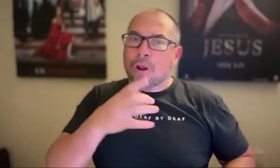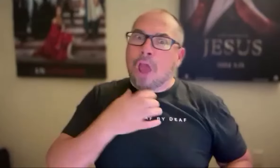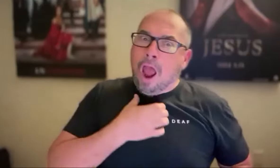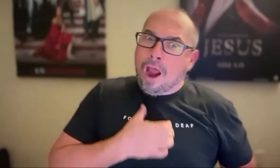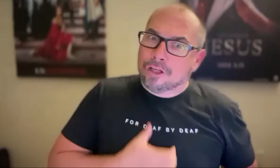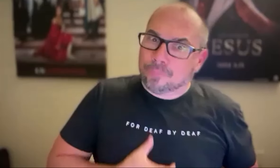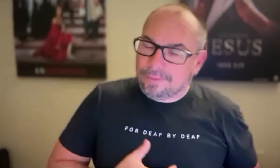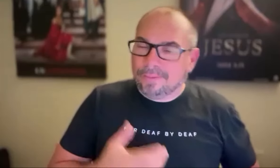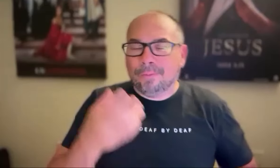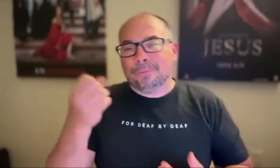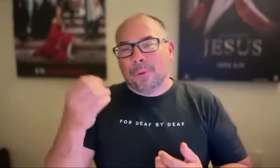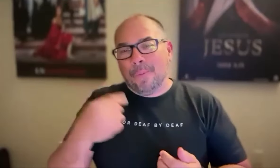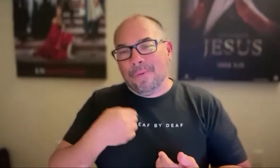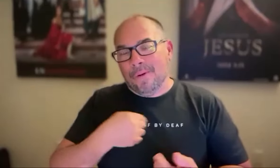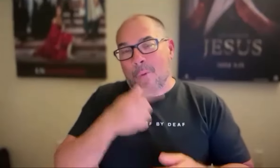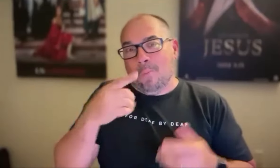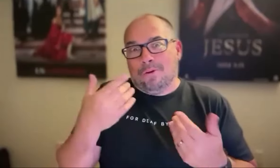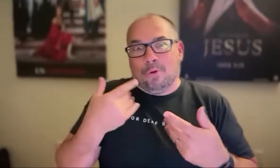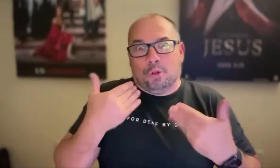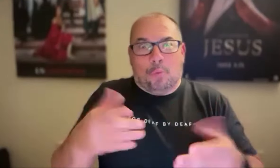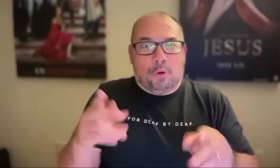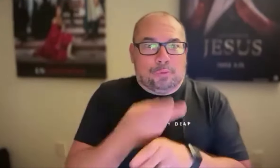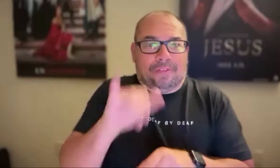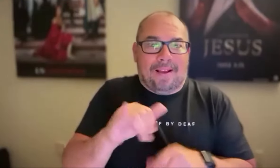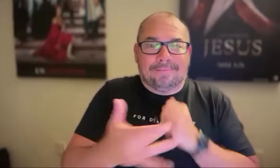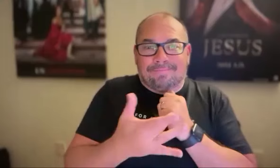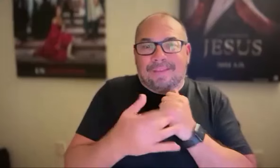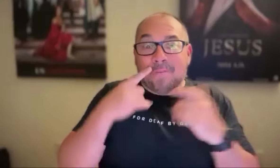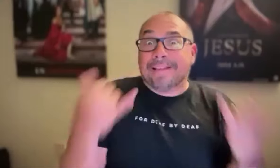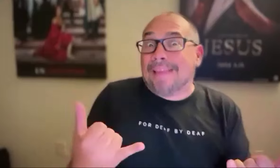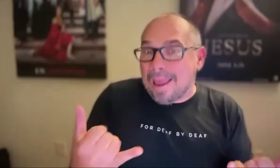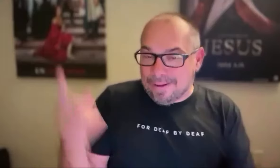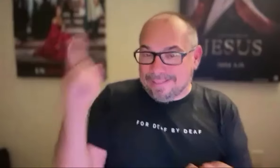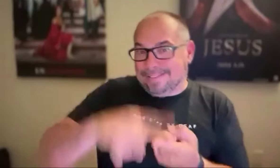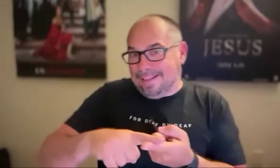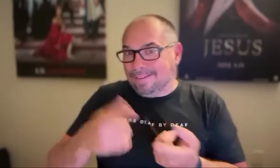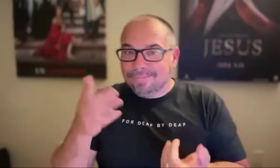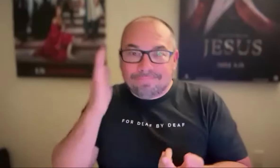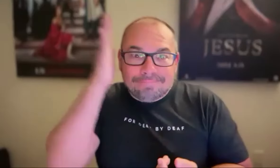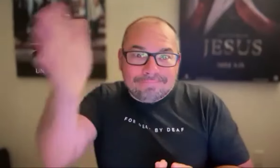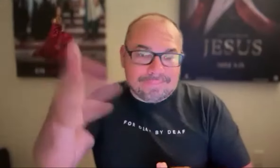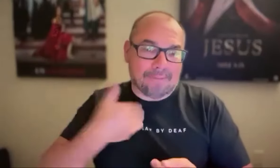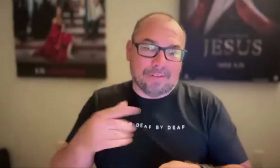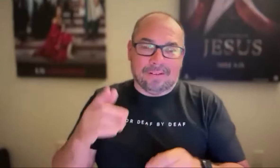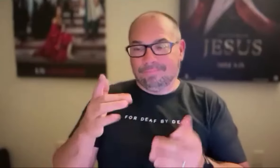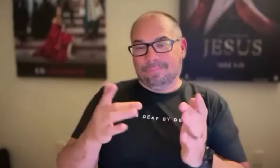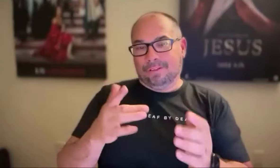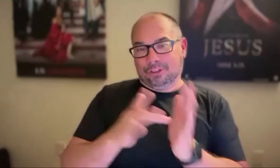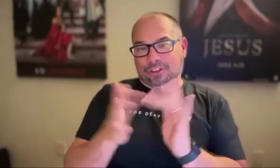country's, you know, majority language and we'll read it as best we can. Or we'll put an interpreter on the screen or something like